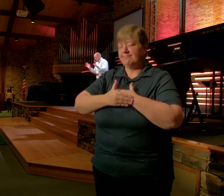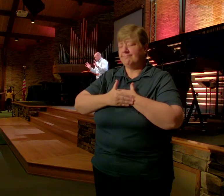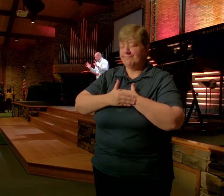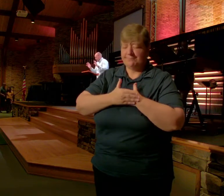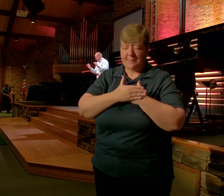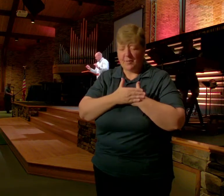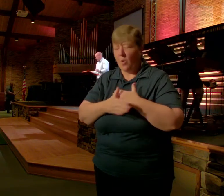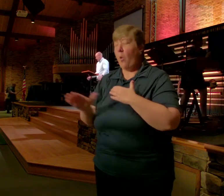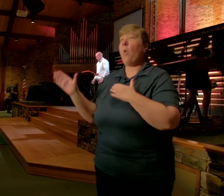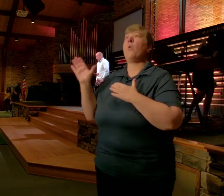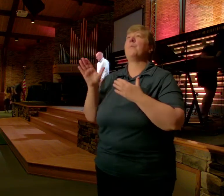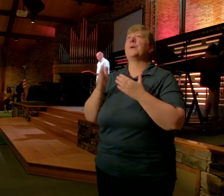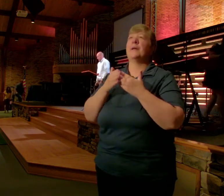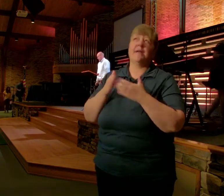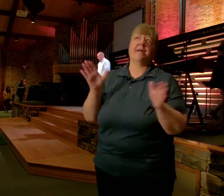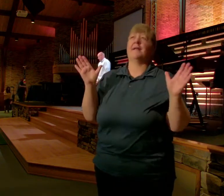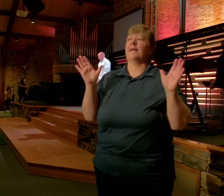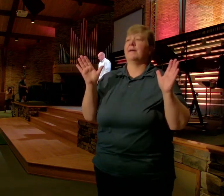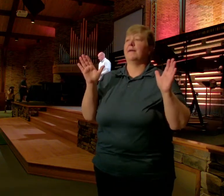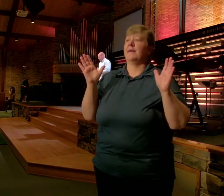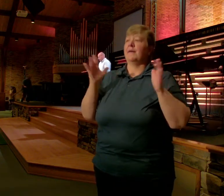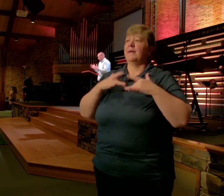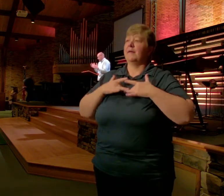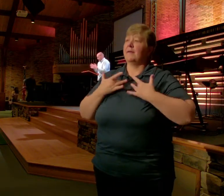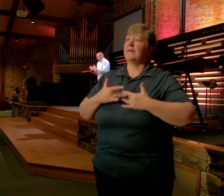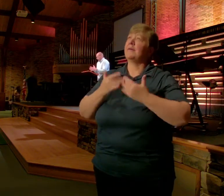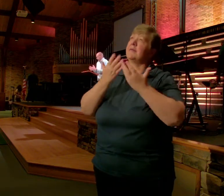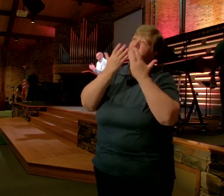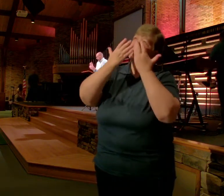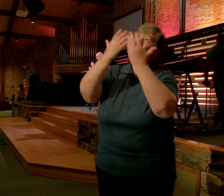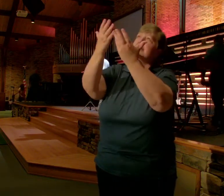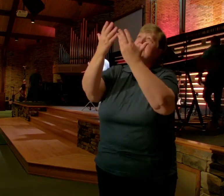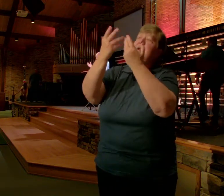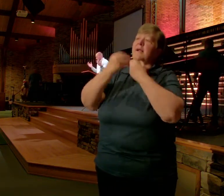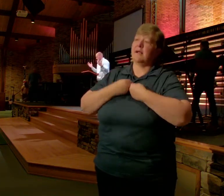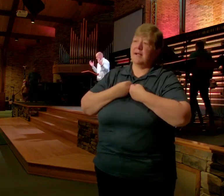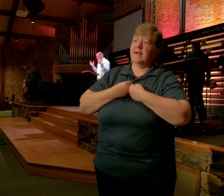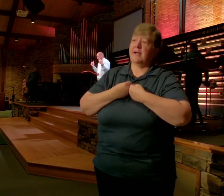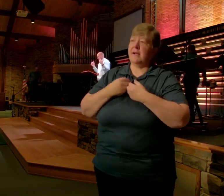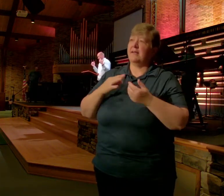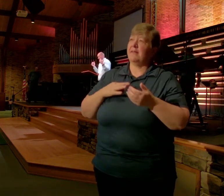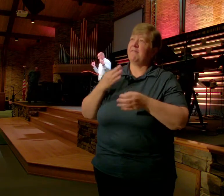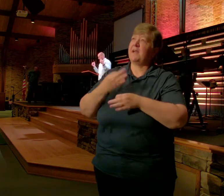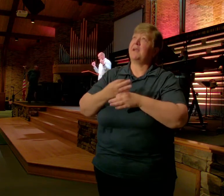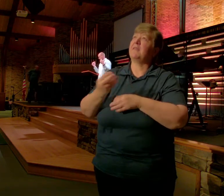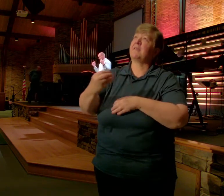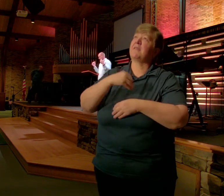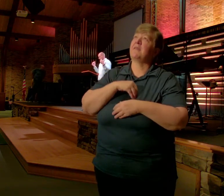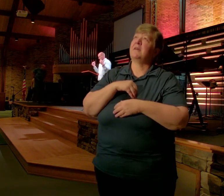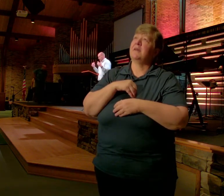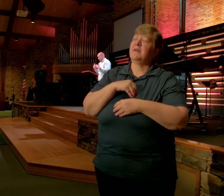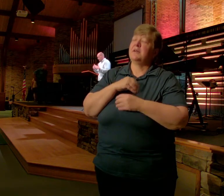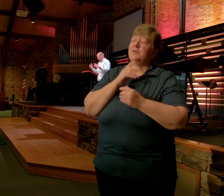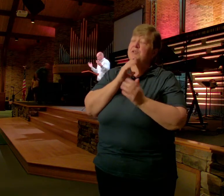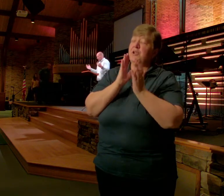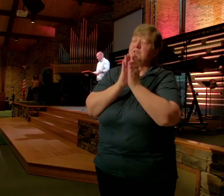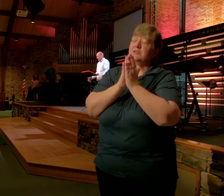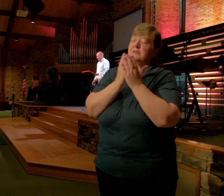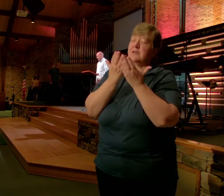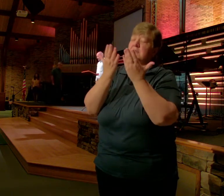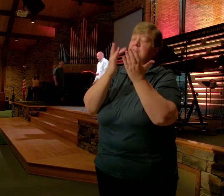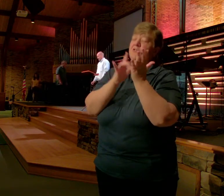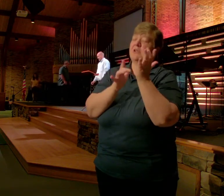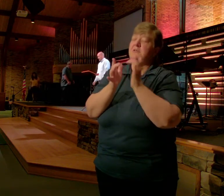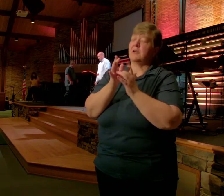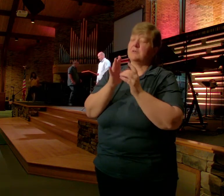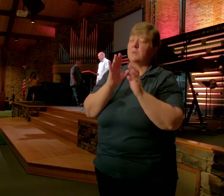Open The Eyes Of Their Heart That You Would Grant Them Faith Would They Just Whisper To You Jesus Would You Open The Eyes Of